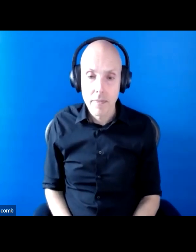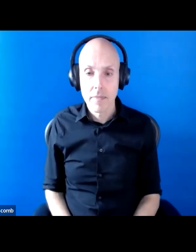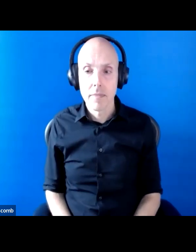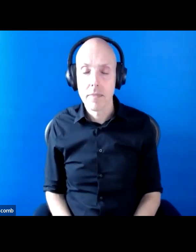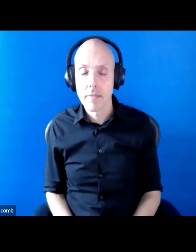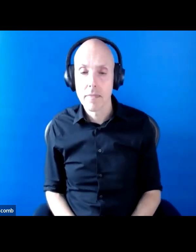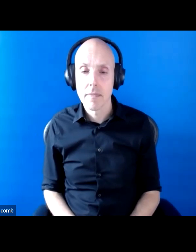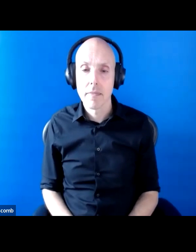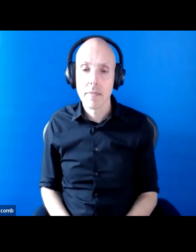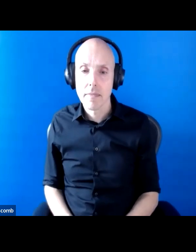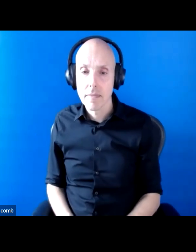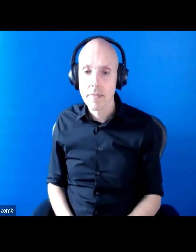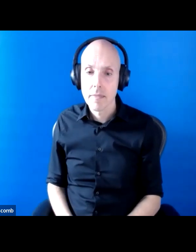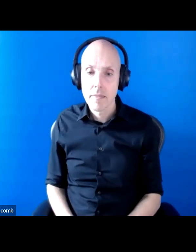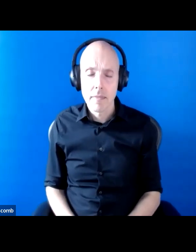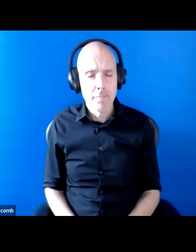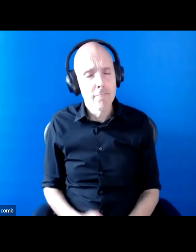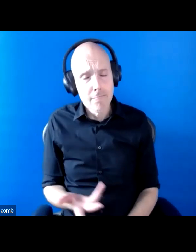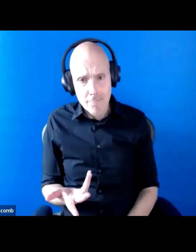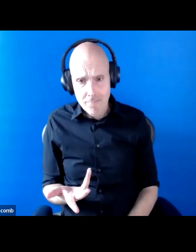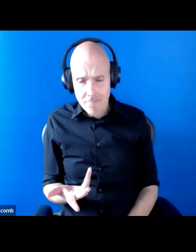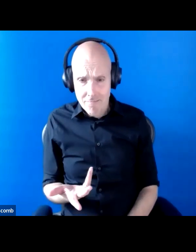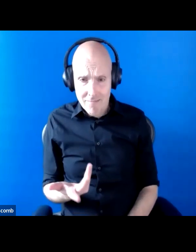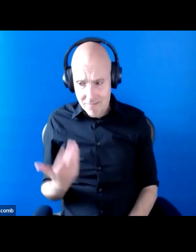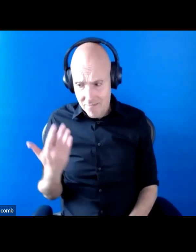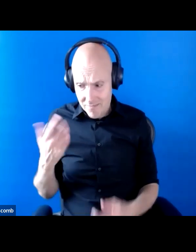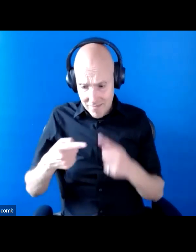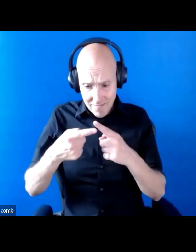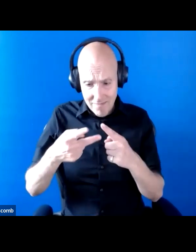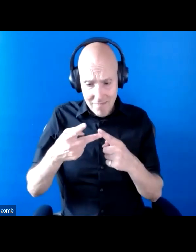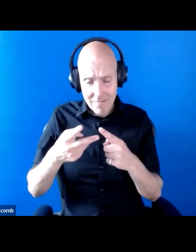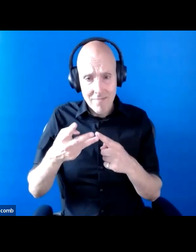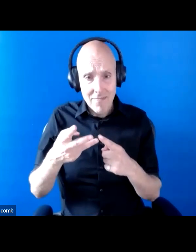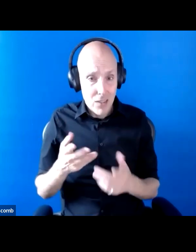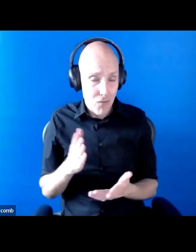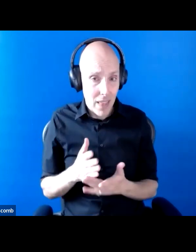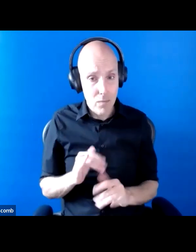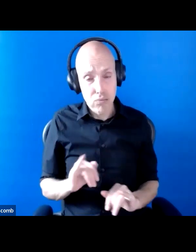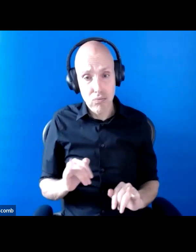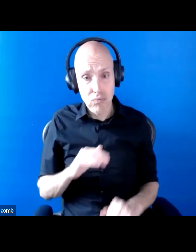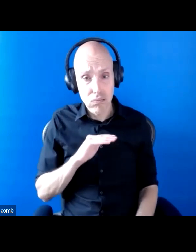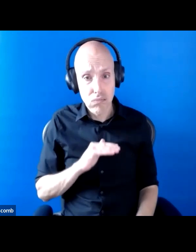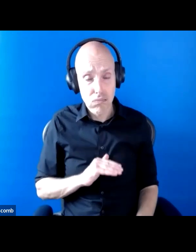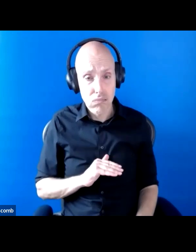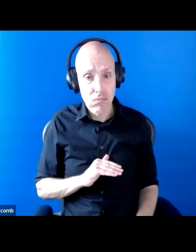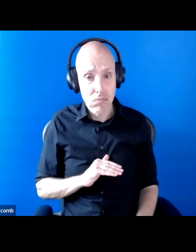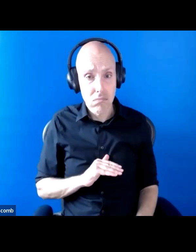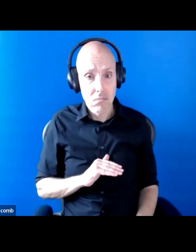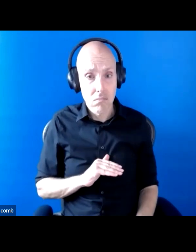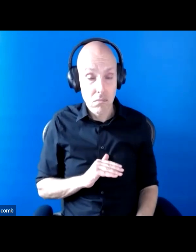So it's a very bleak picture, and I don't apologize, it is a bleak picture, and I absolutely recognize